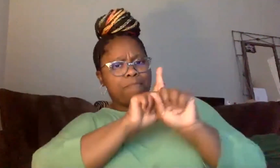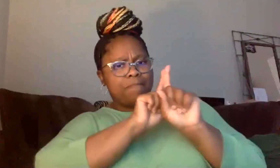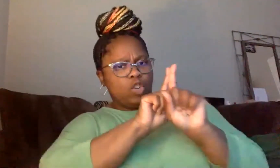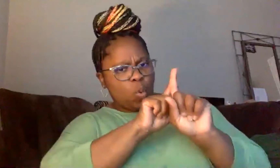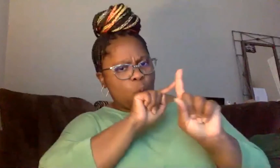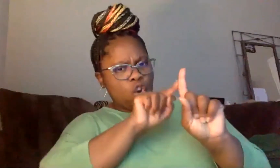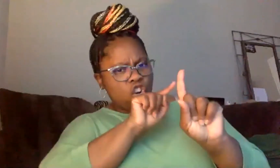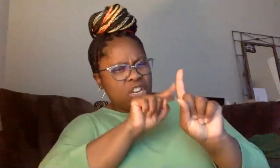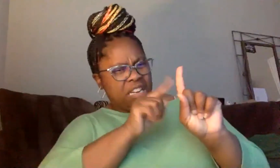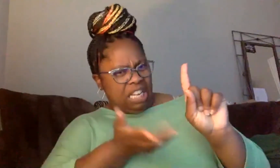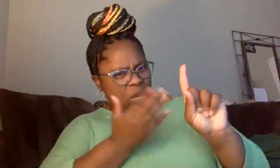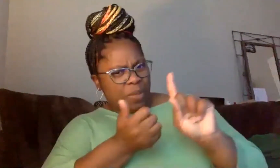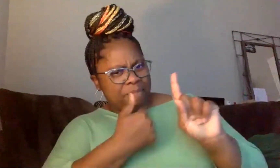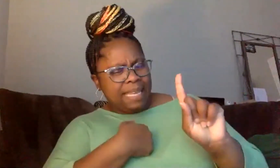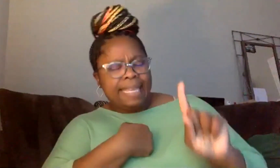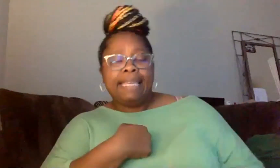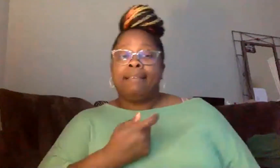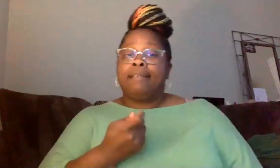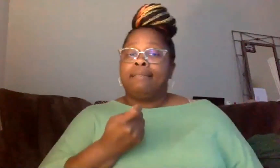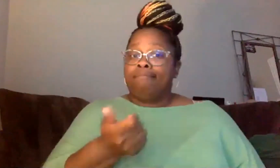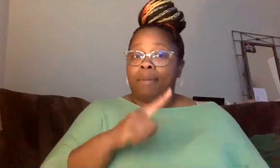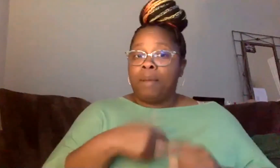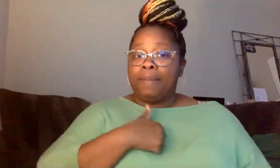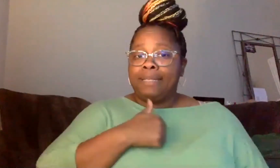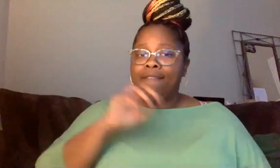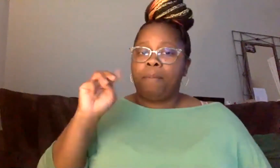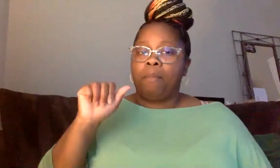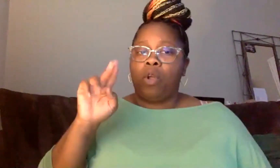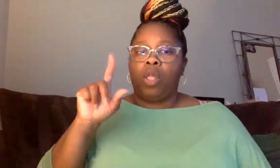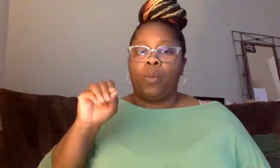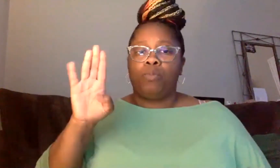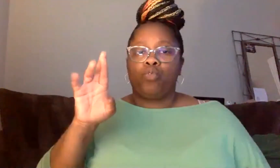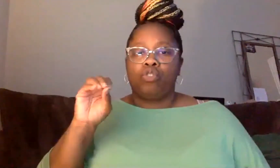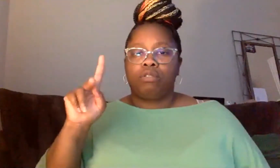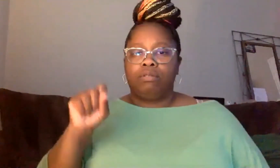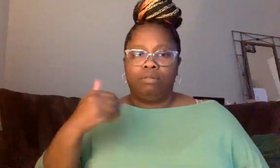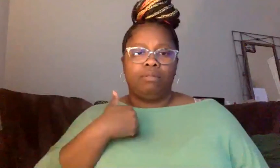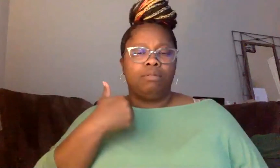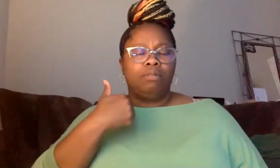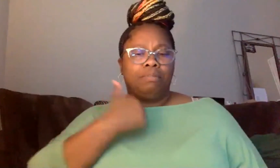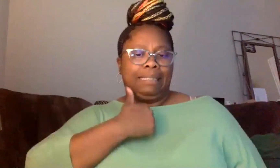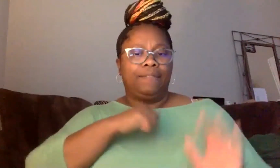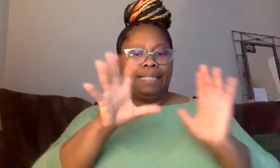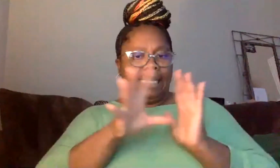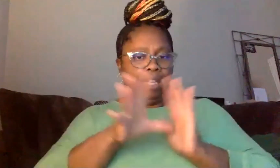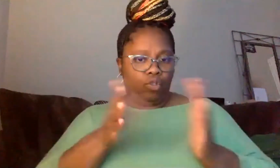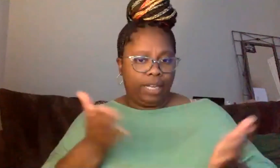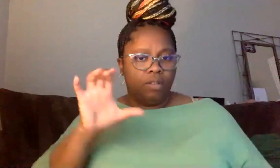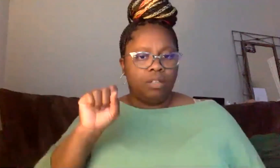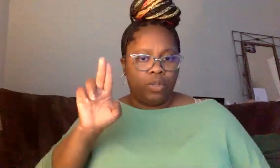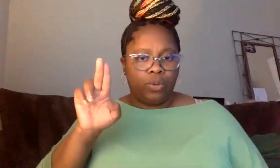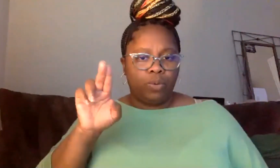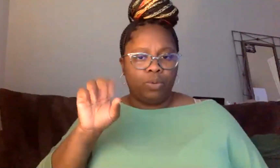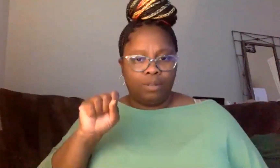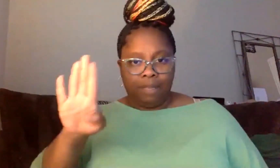So I'm honored to be here. Just a little bit about myself. I am Marlo Brooks. I'm a senior here at Cal State San Bernardino, studying